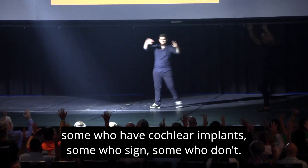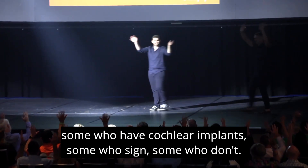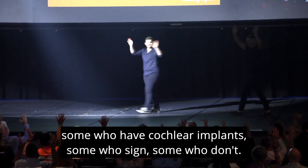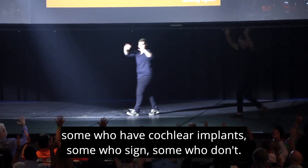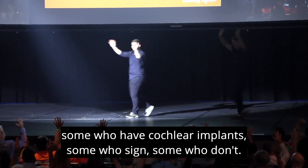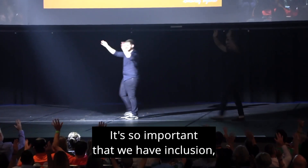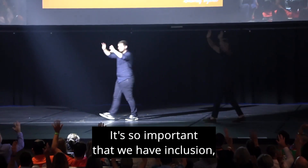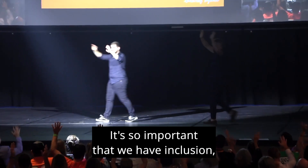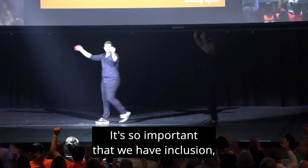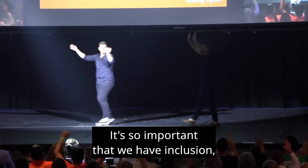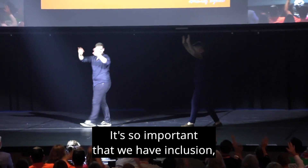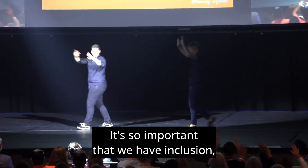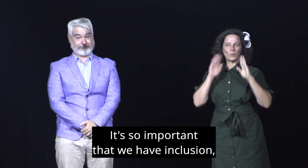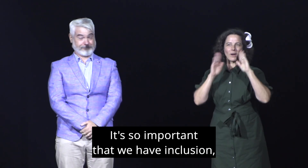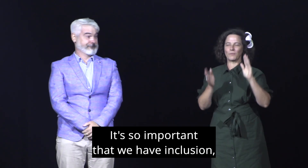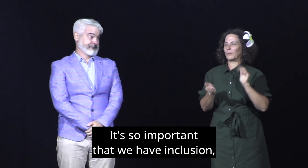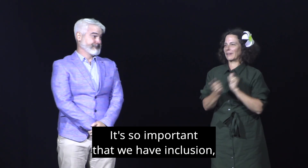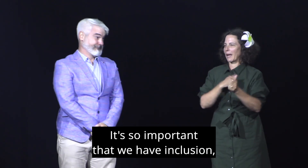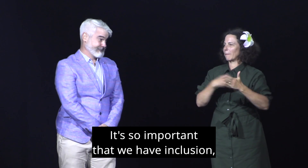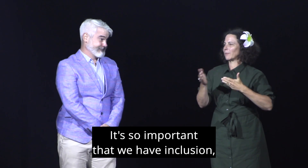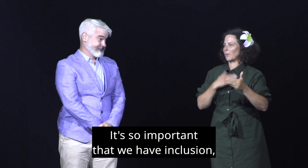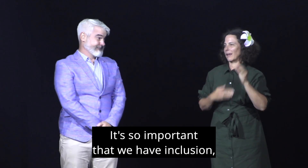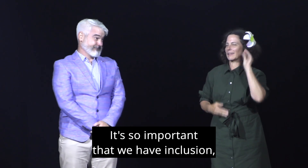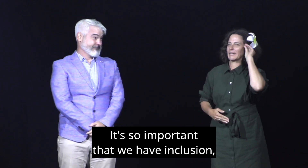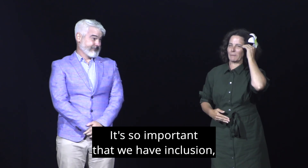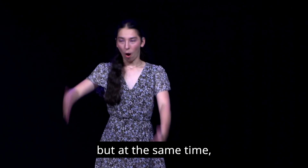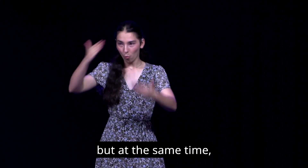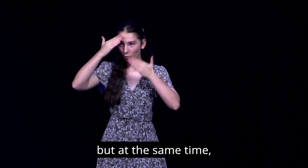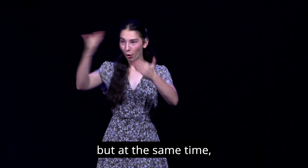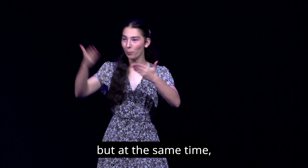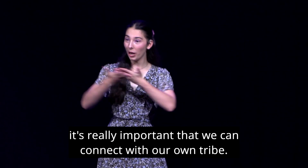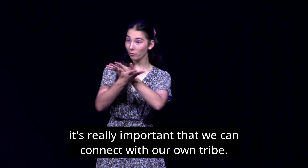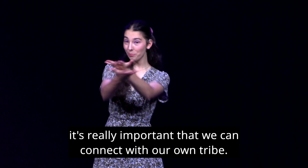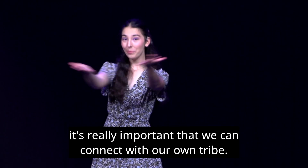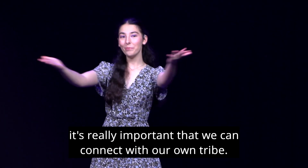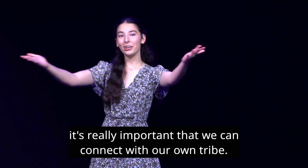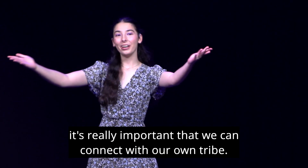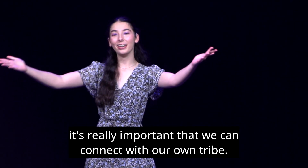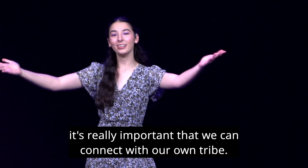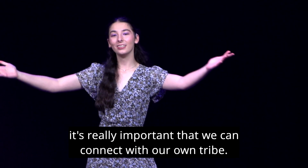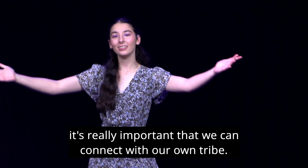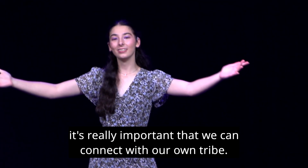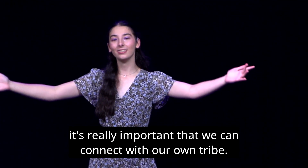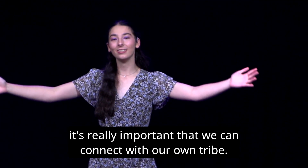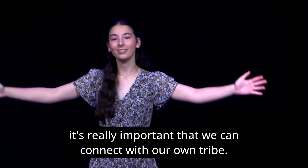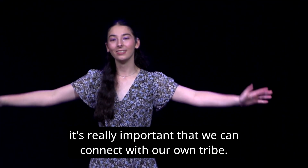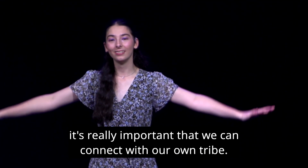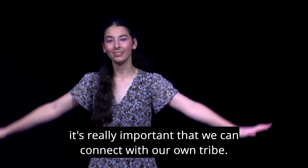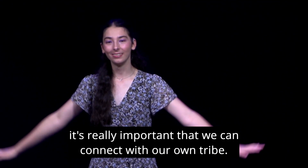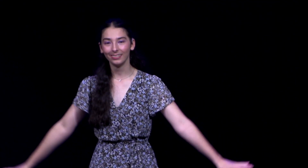don't. It's so important that we have inclusion, but at the same time it's really important that we can connect with our own tribe.